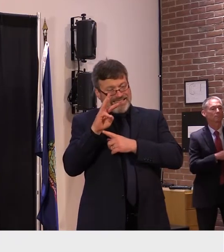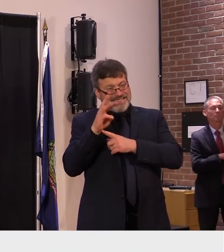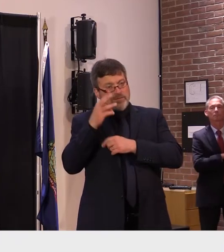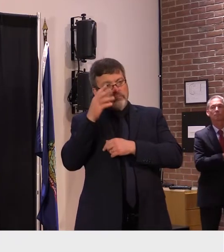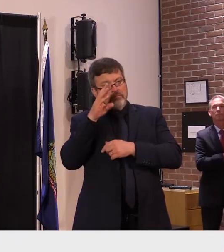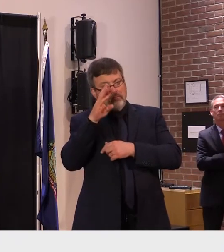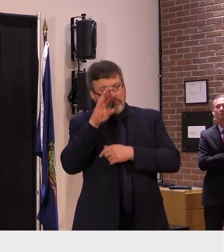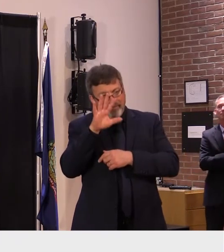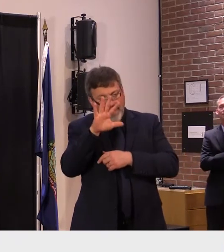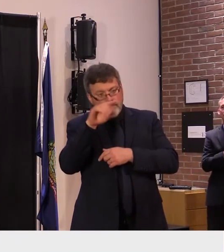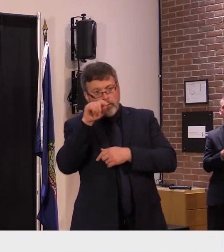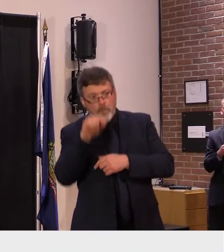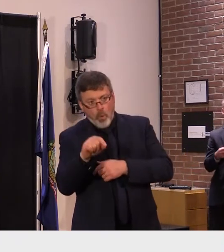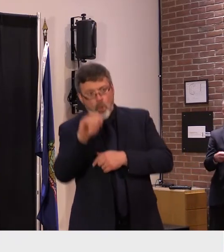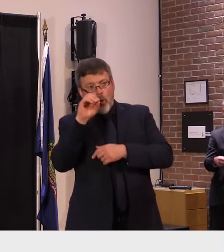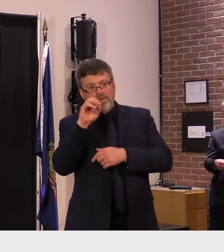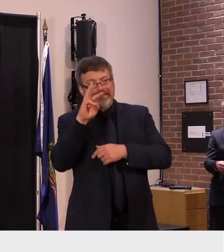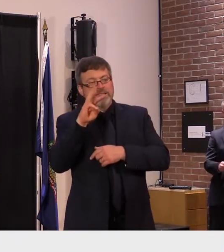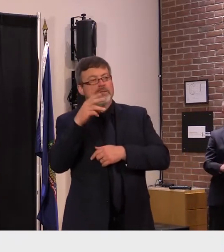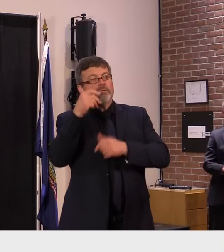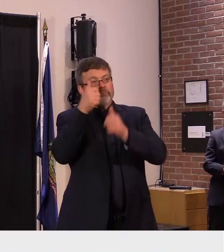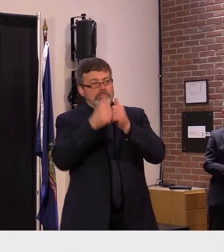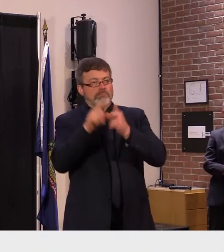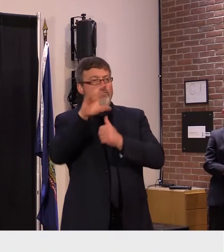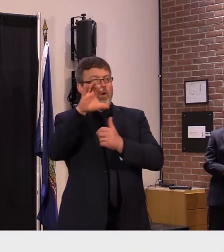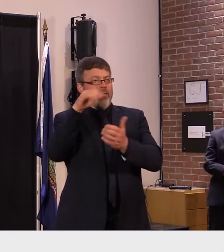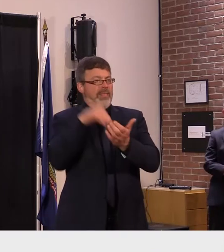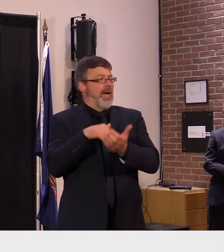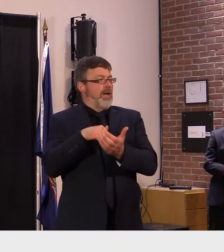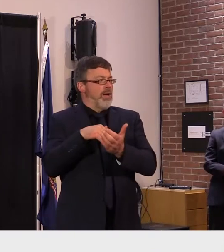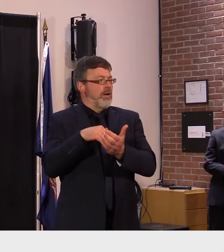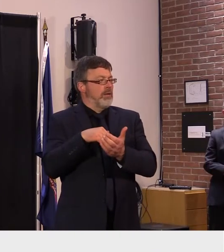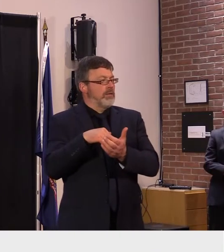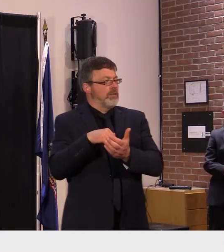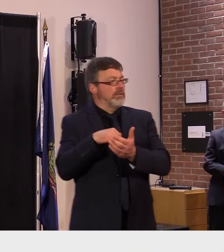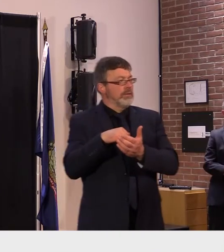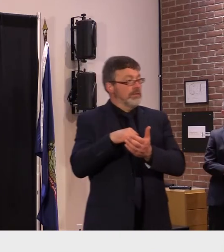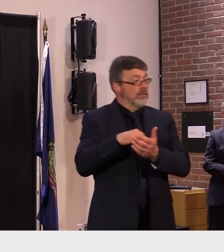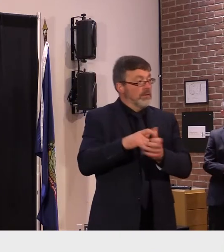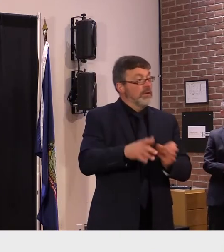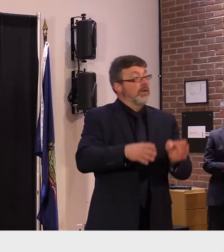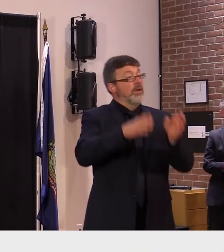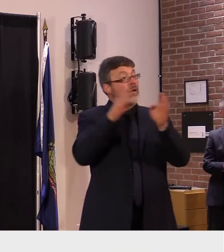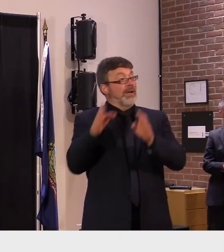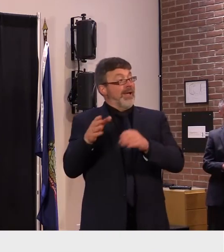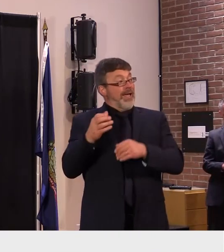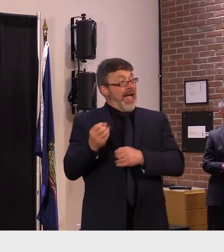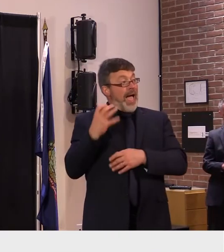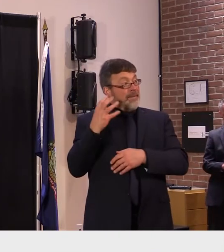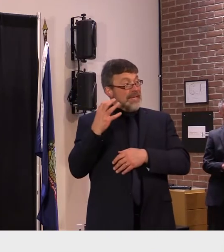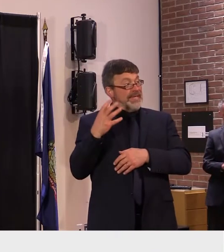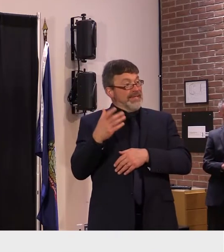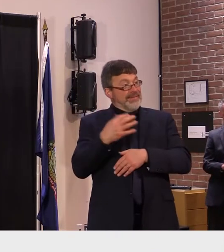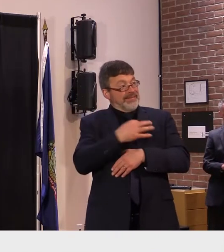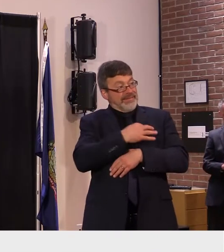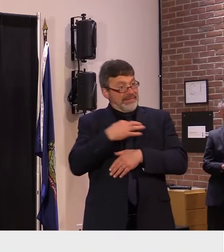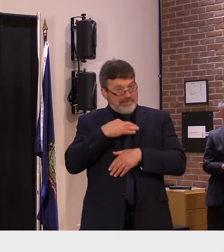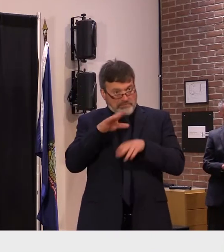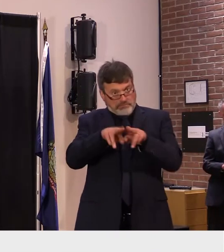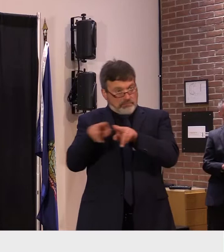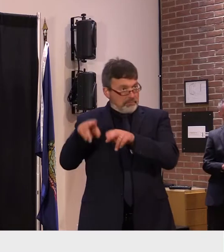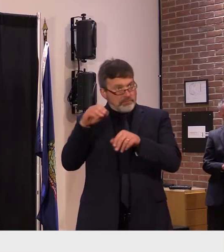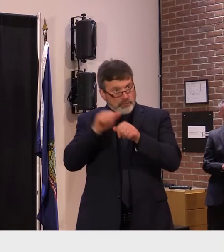and percent of staffed inpatient beds occupied by patients with covid 2.53 percent